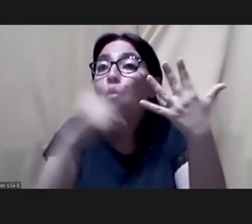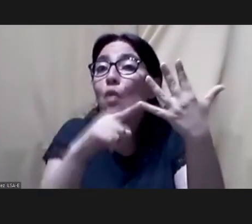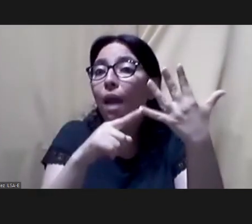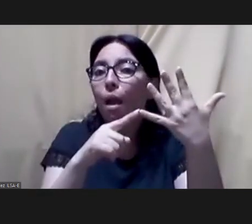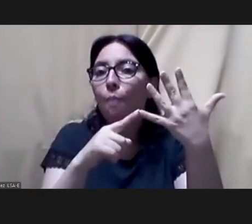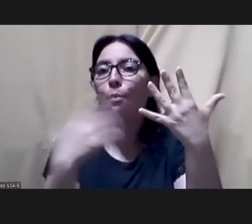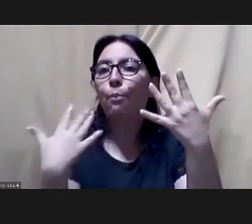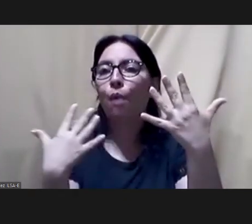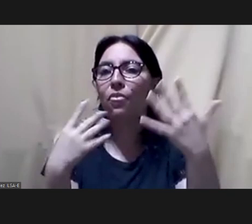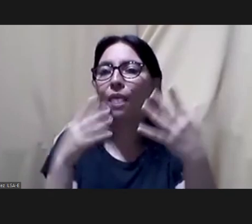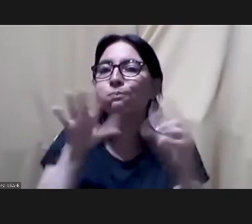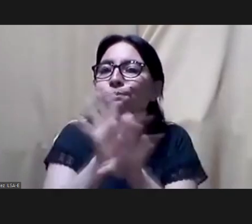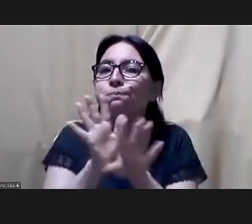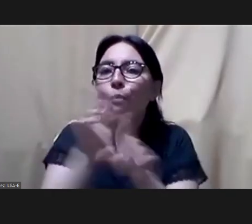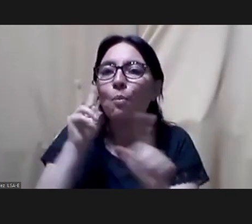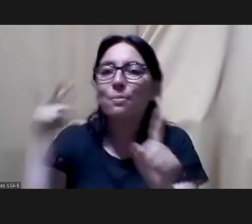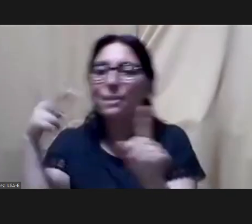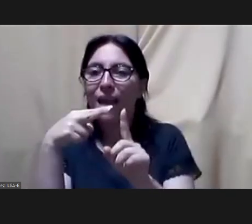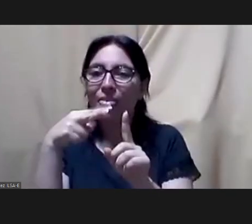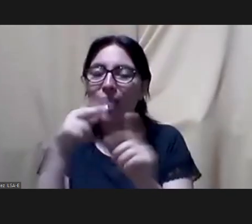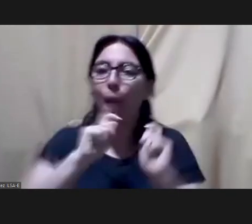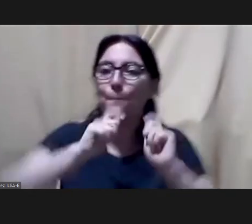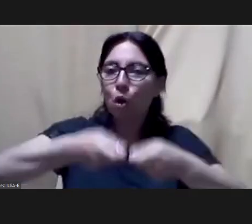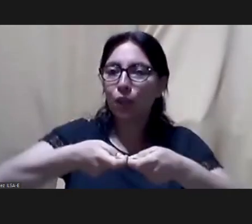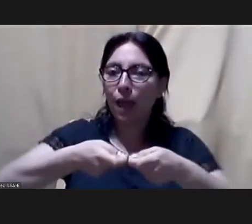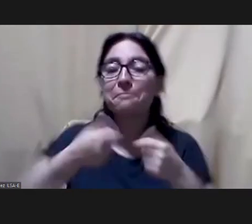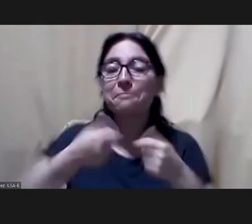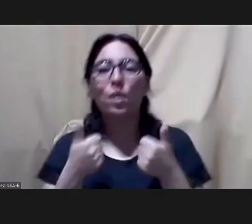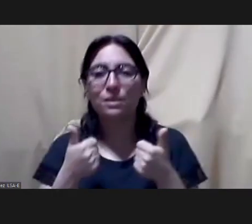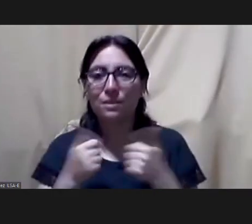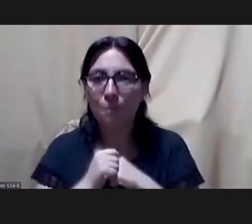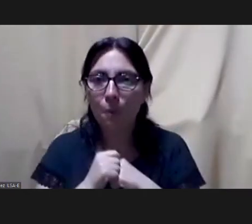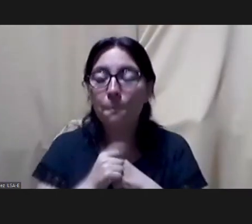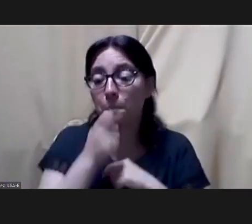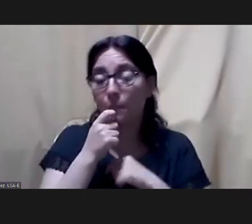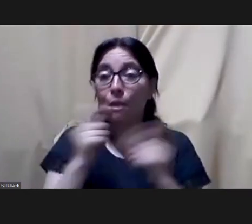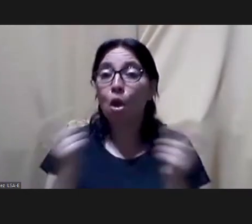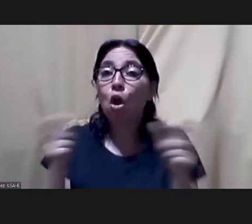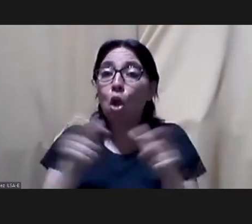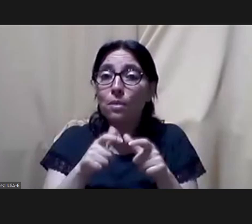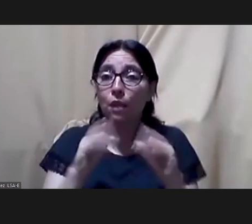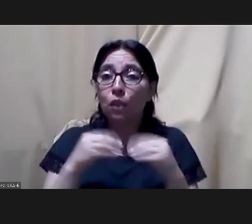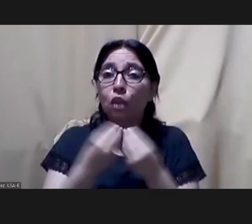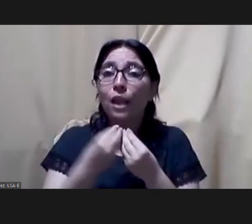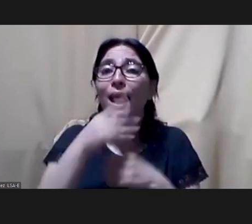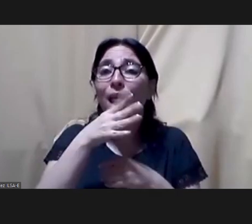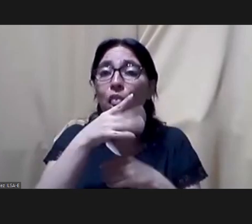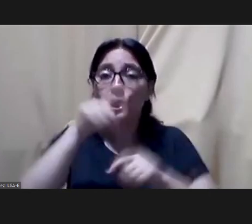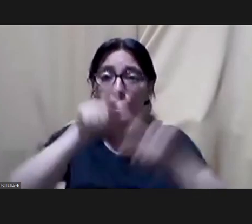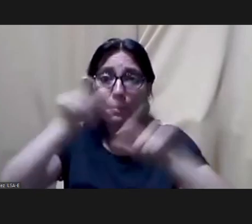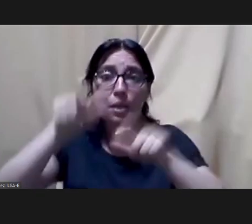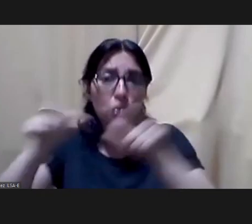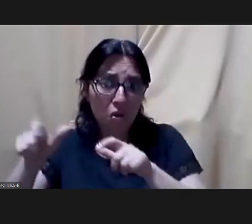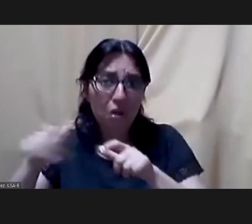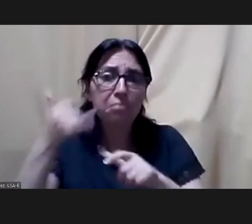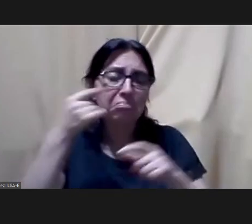at least one of them should contribute with that perspective with that vision and this is what we do in our committees we have 14